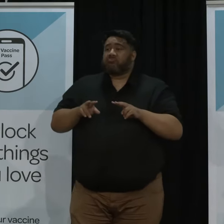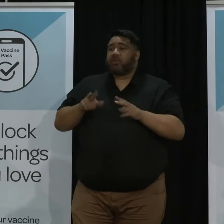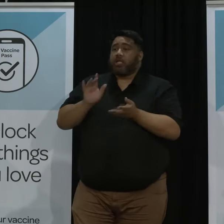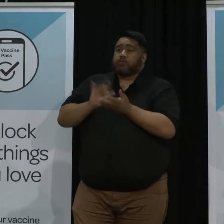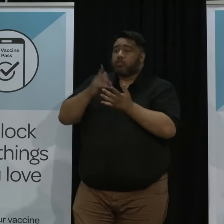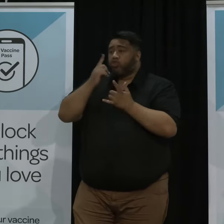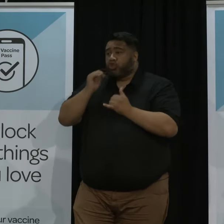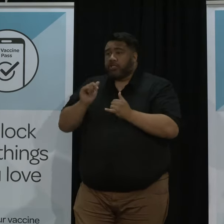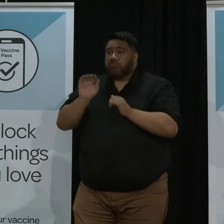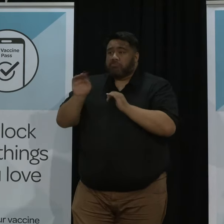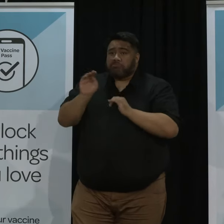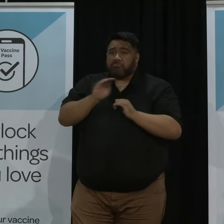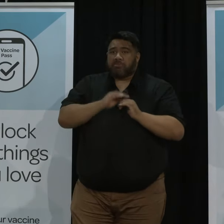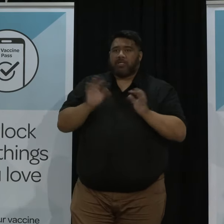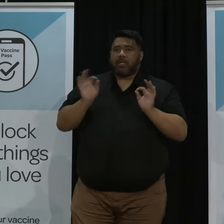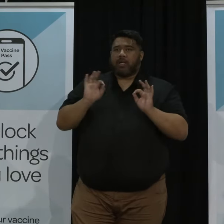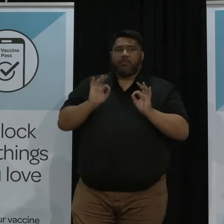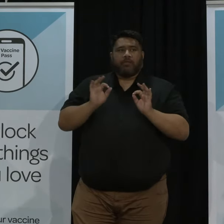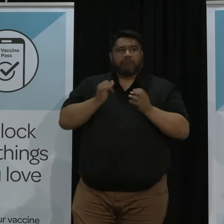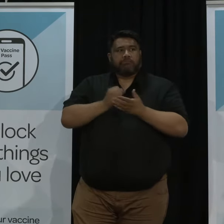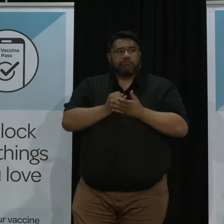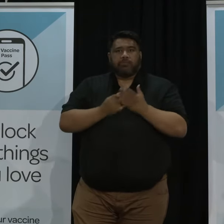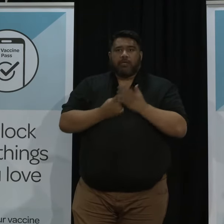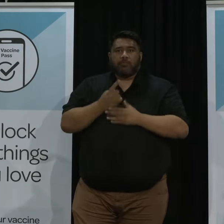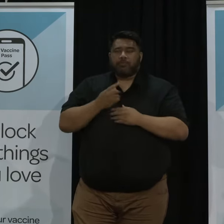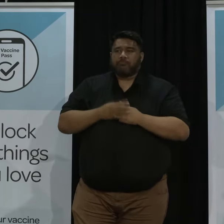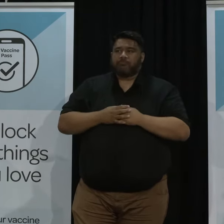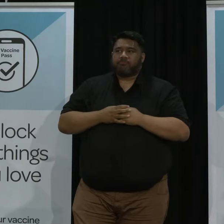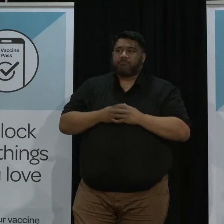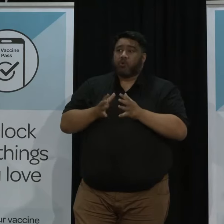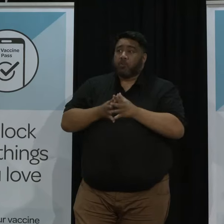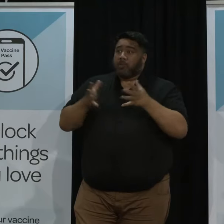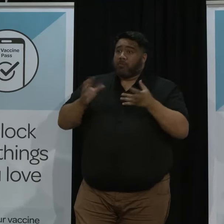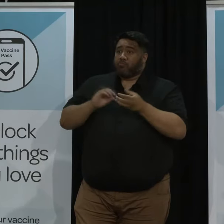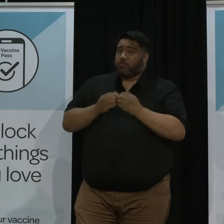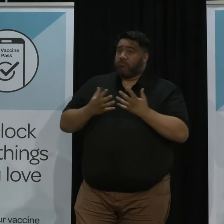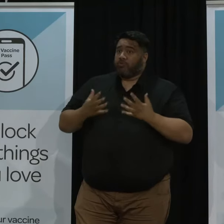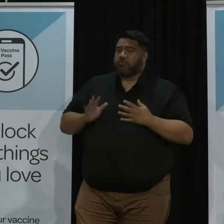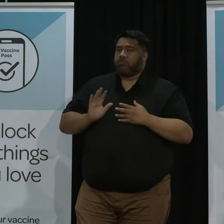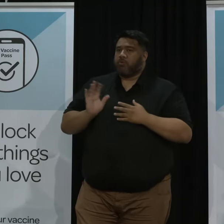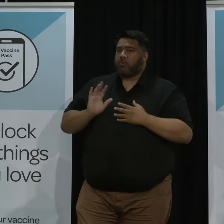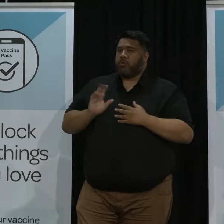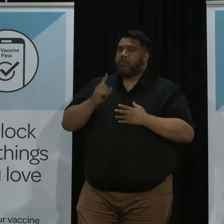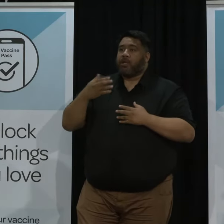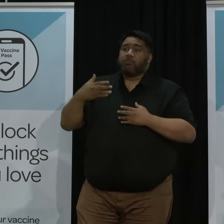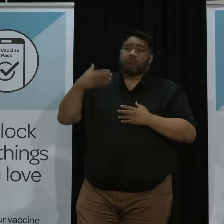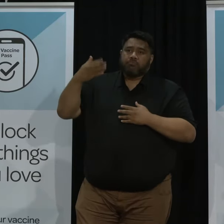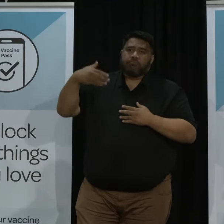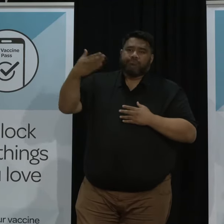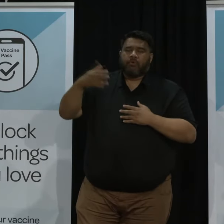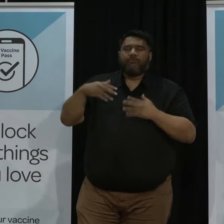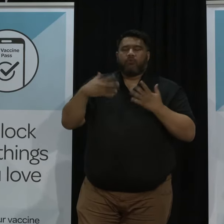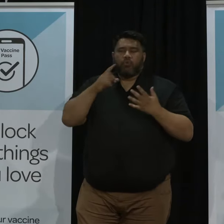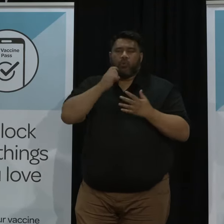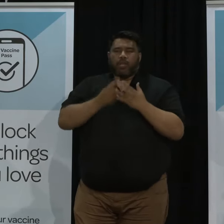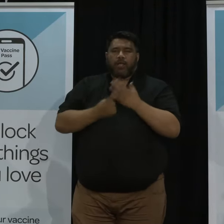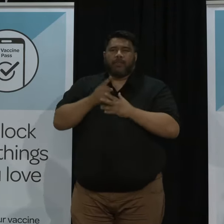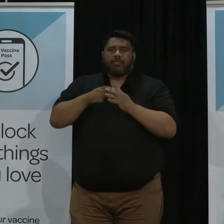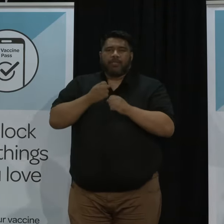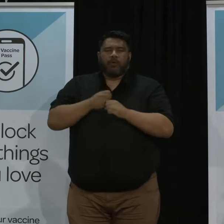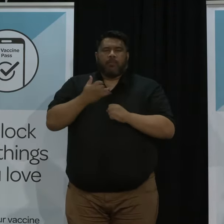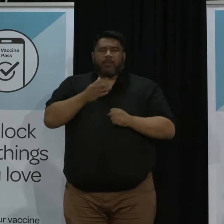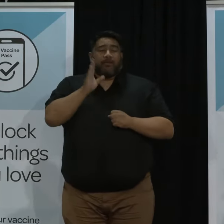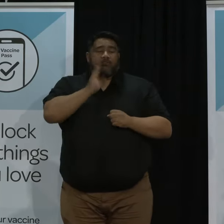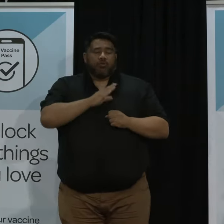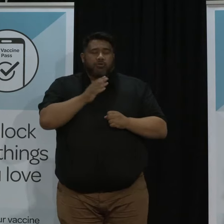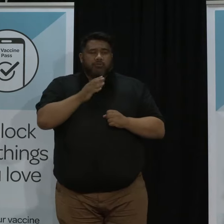they've had nothing to report and so no nothing significant at this stage of course we will have examples where someone may not have been asked